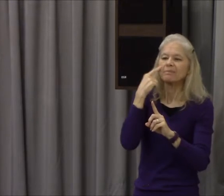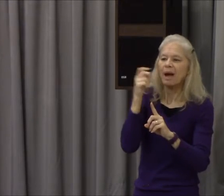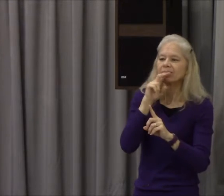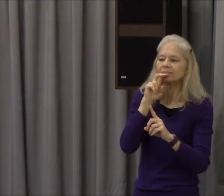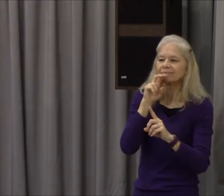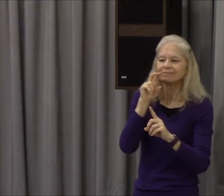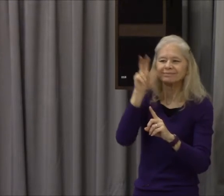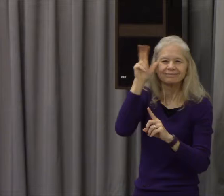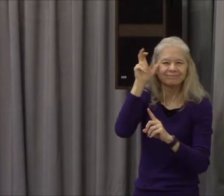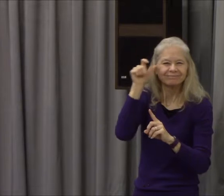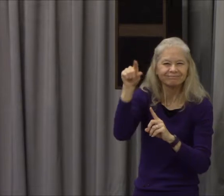you remember that